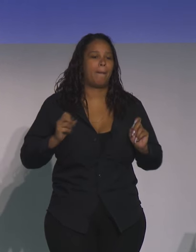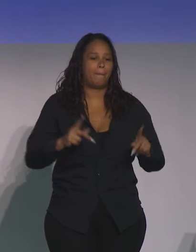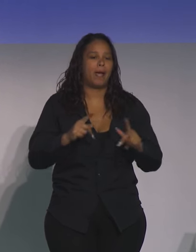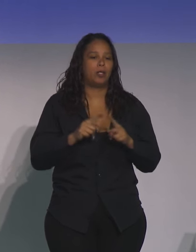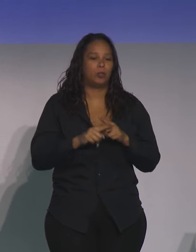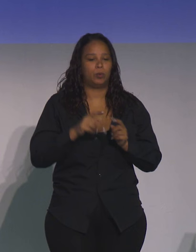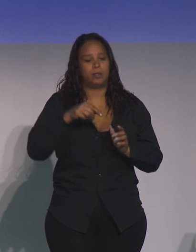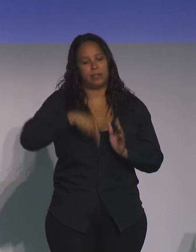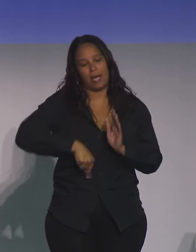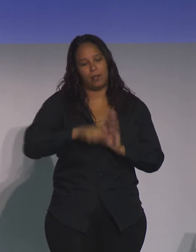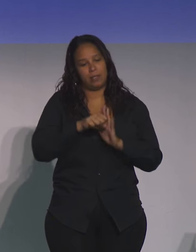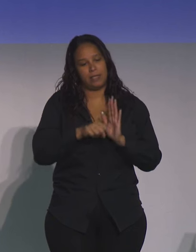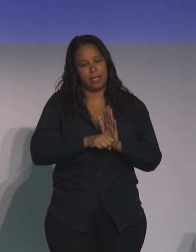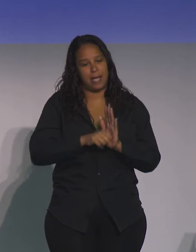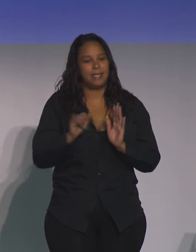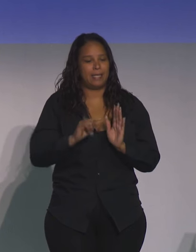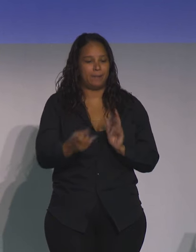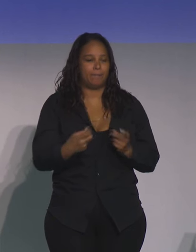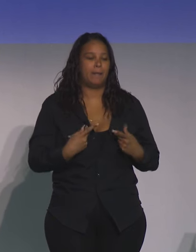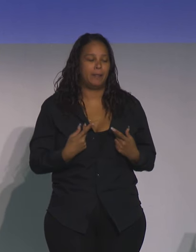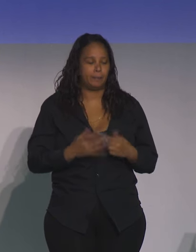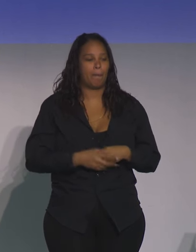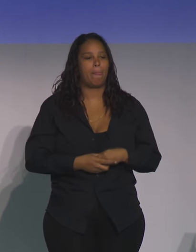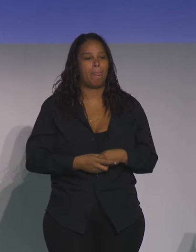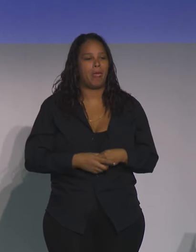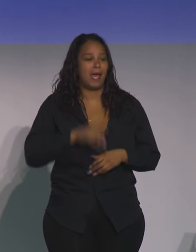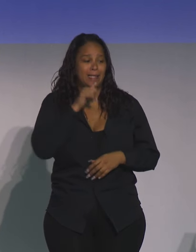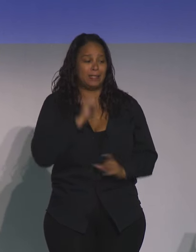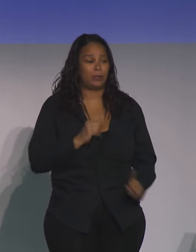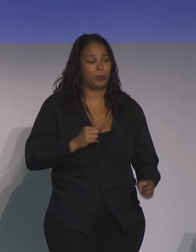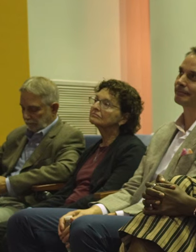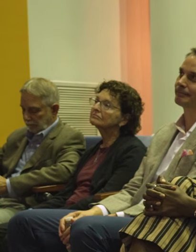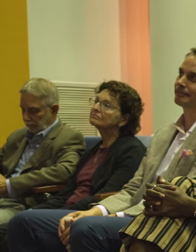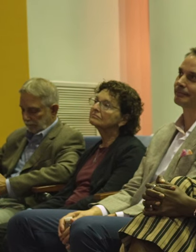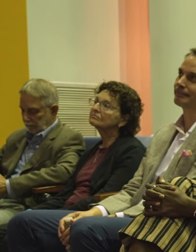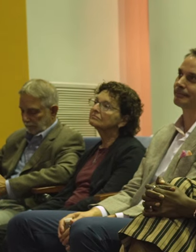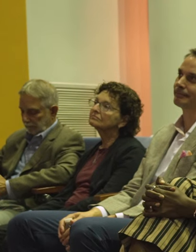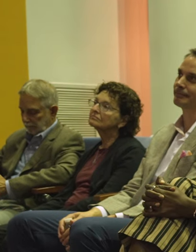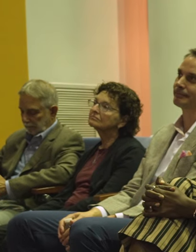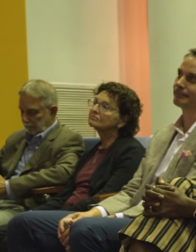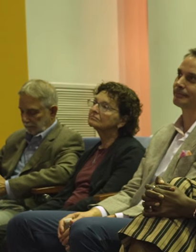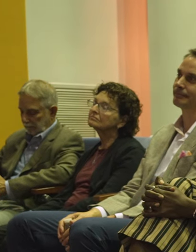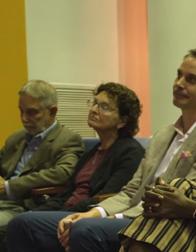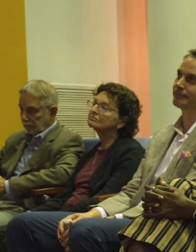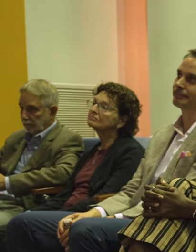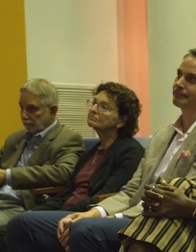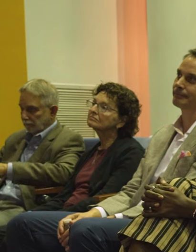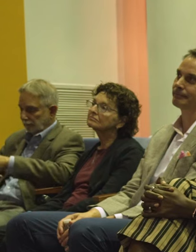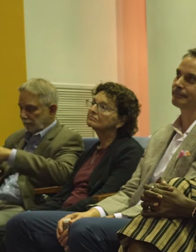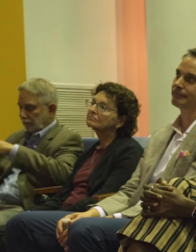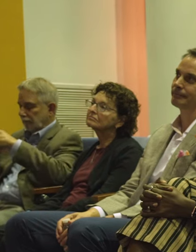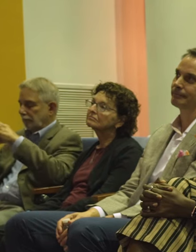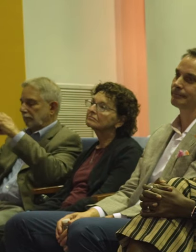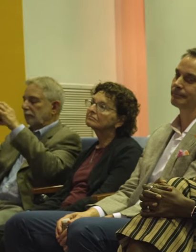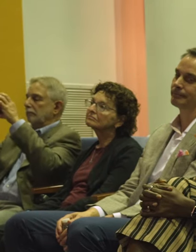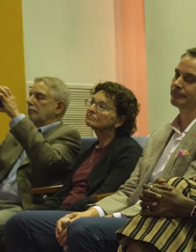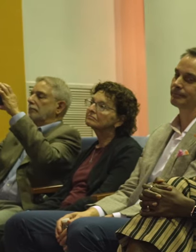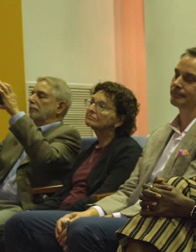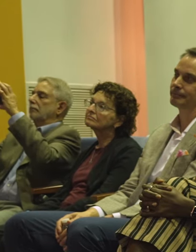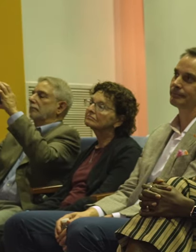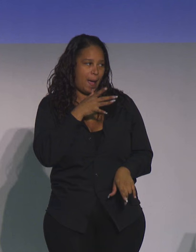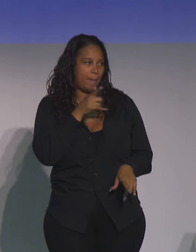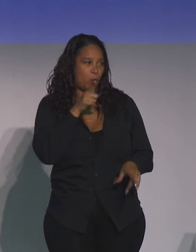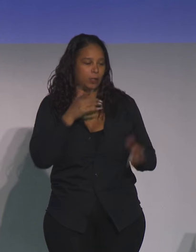helped him. But it wasn't just him that has a connection here. I also want to recognize his sister, my mom,